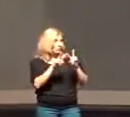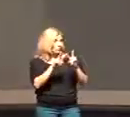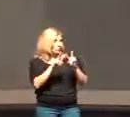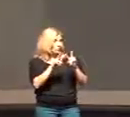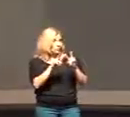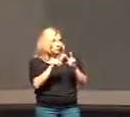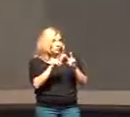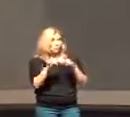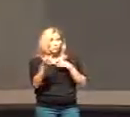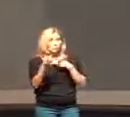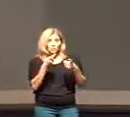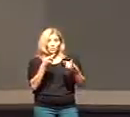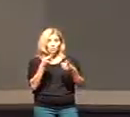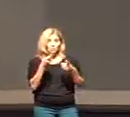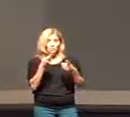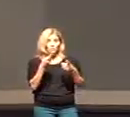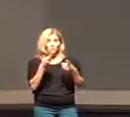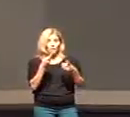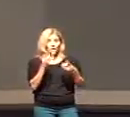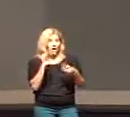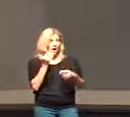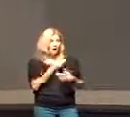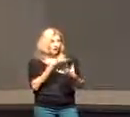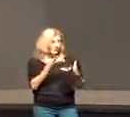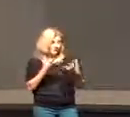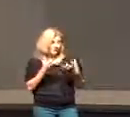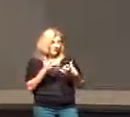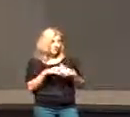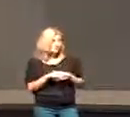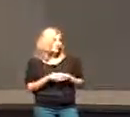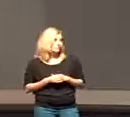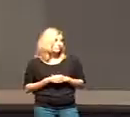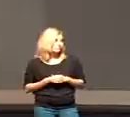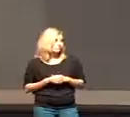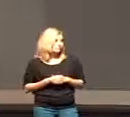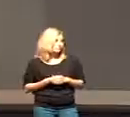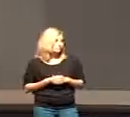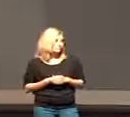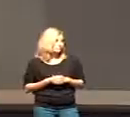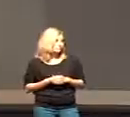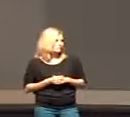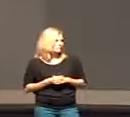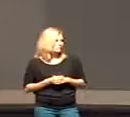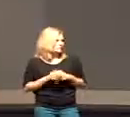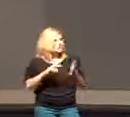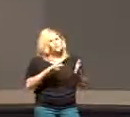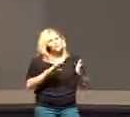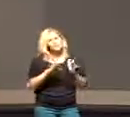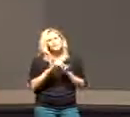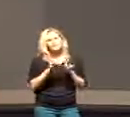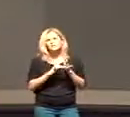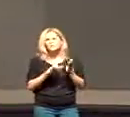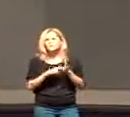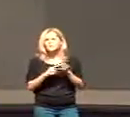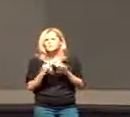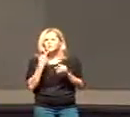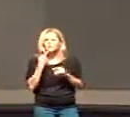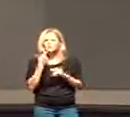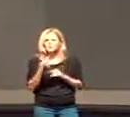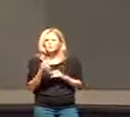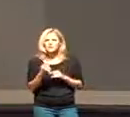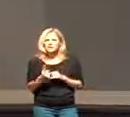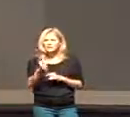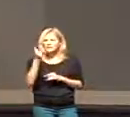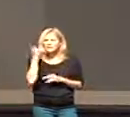to controlling and disciplining our desires so what is it that Jesus is talking about here when he says